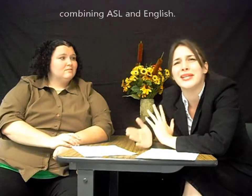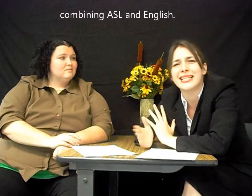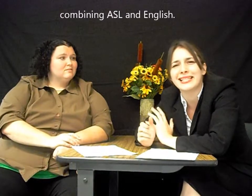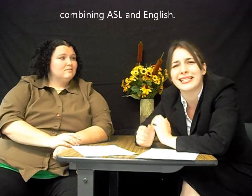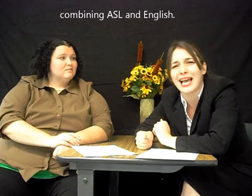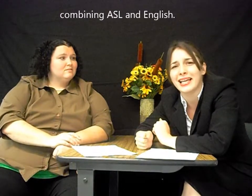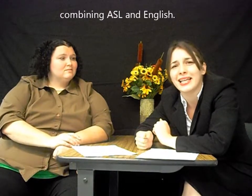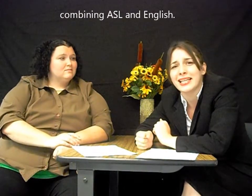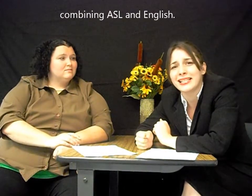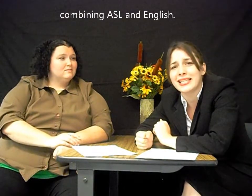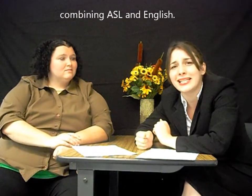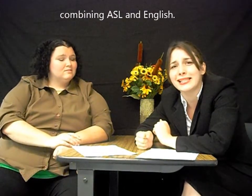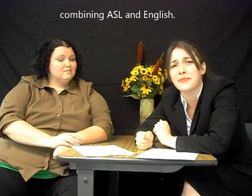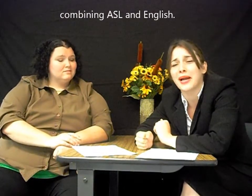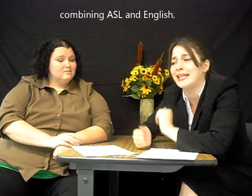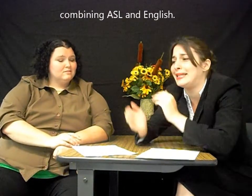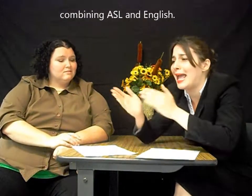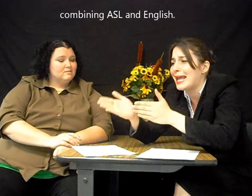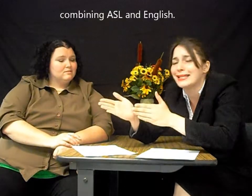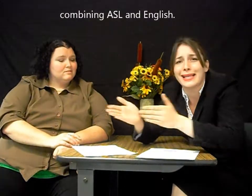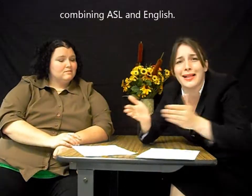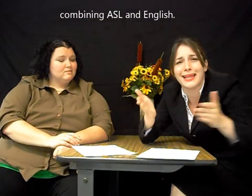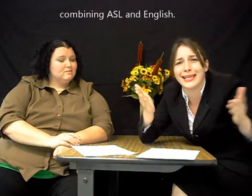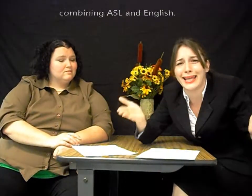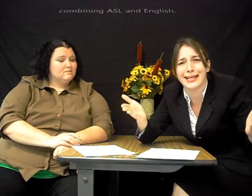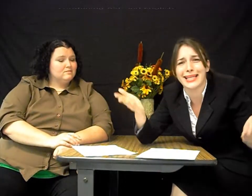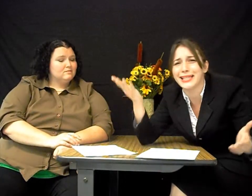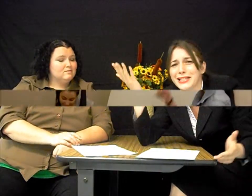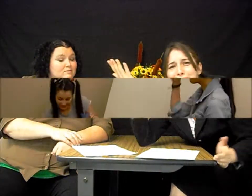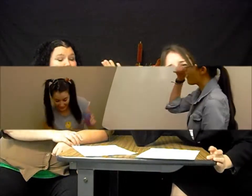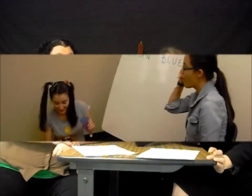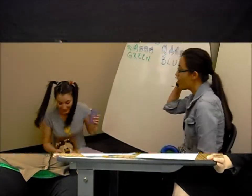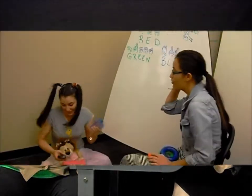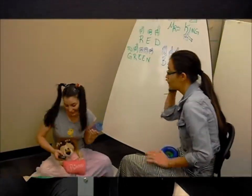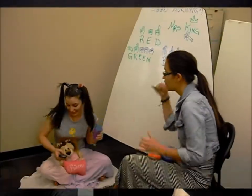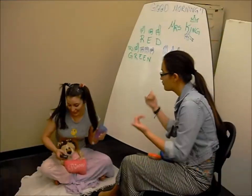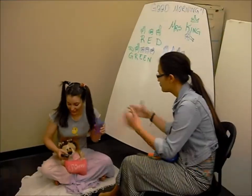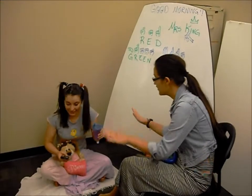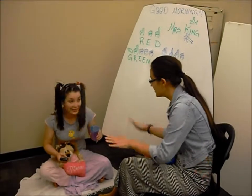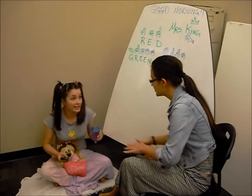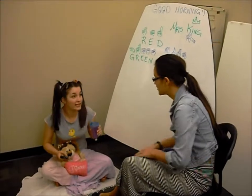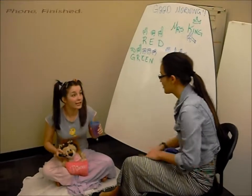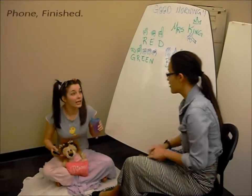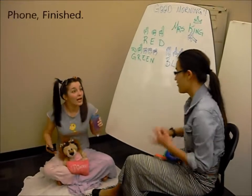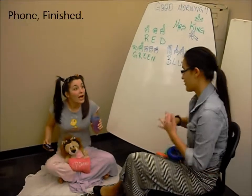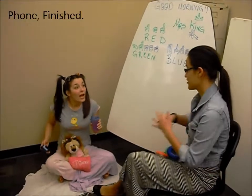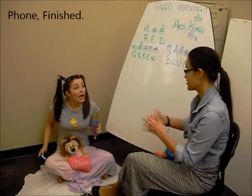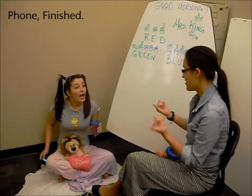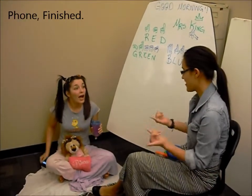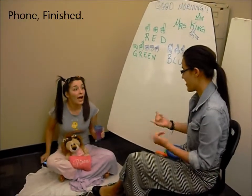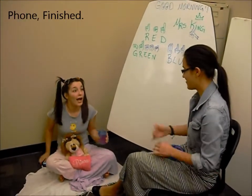cities combining ASL and English. Film finished. finished. We're going to start now.